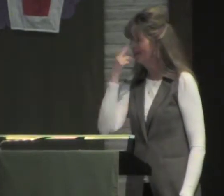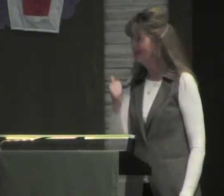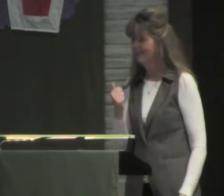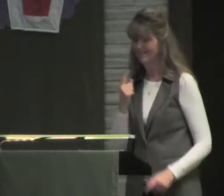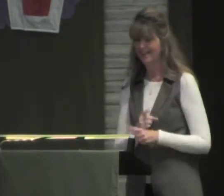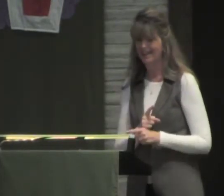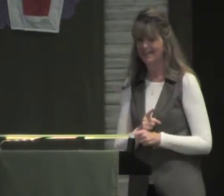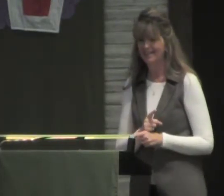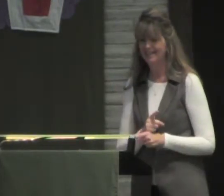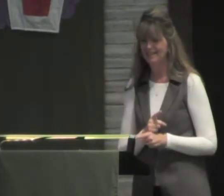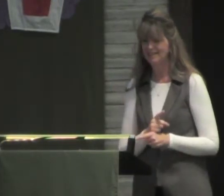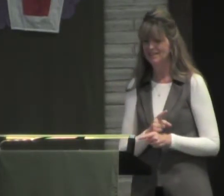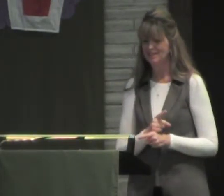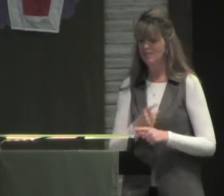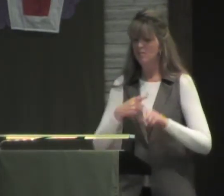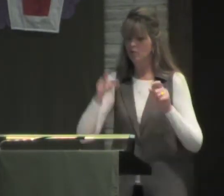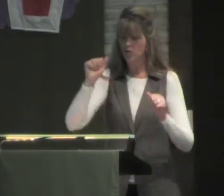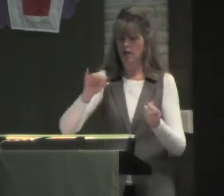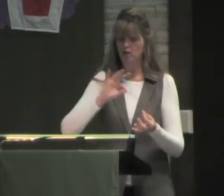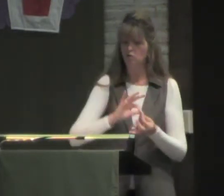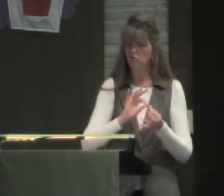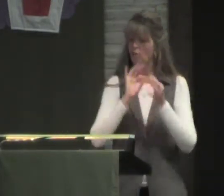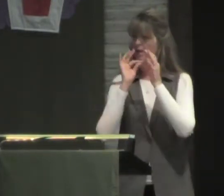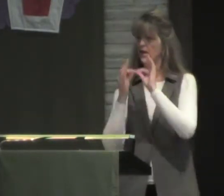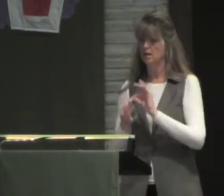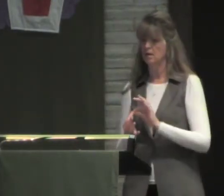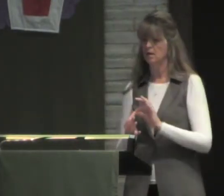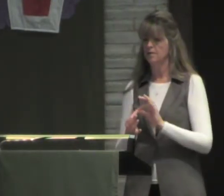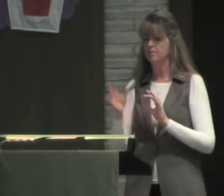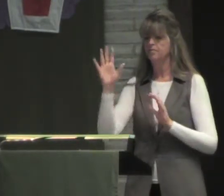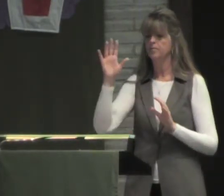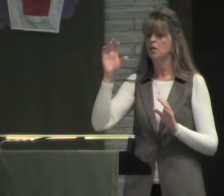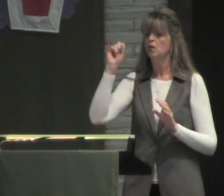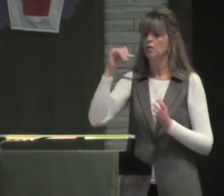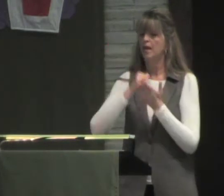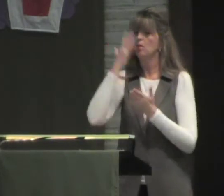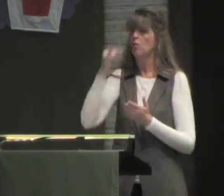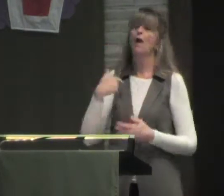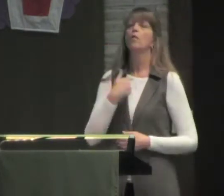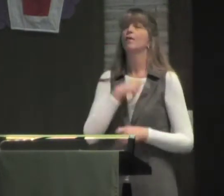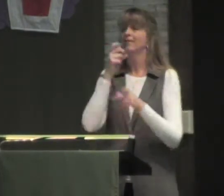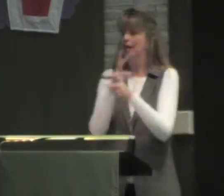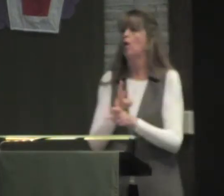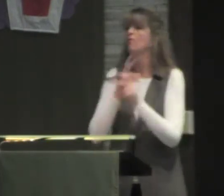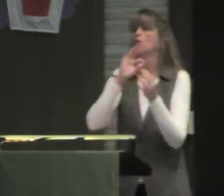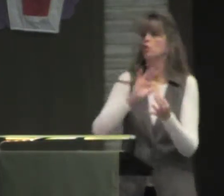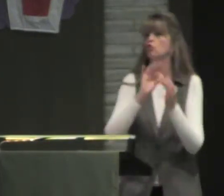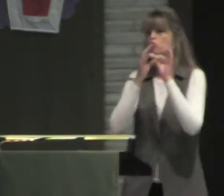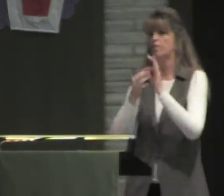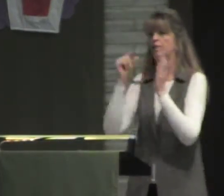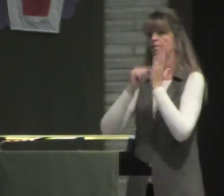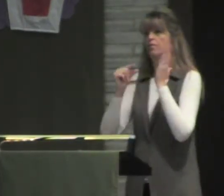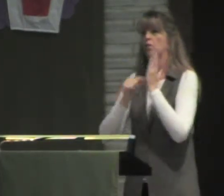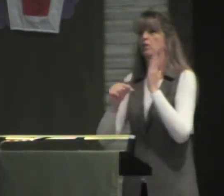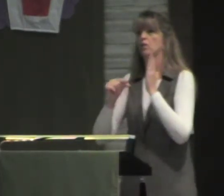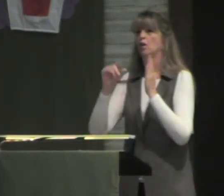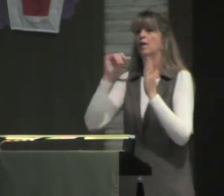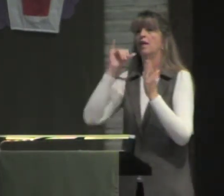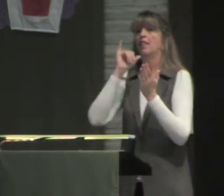before they finally got bathrooms in the church buildings. We think it's really odd, but that just shows how you can interpret the Bible and